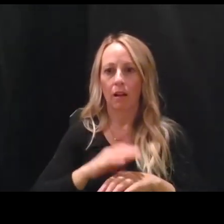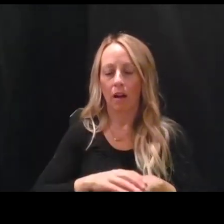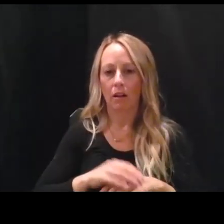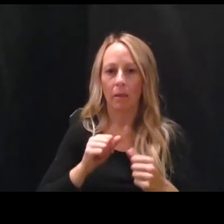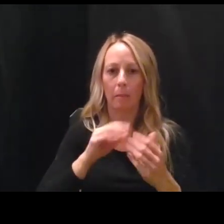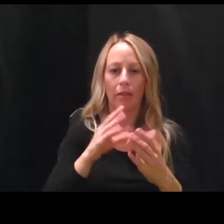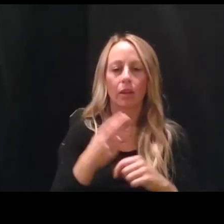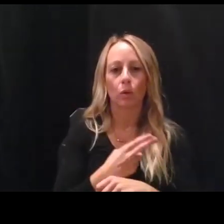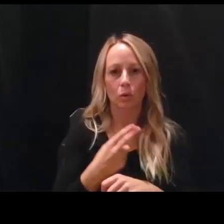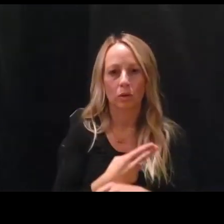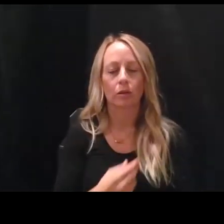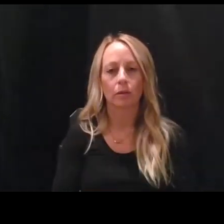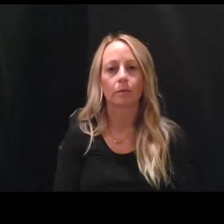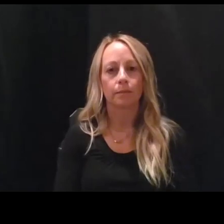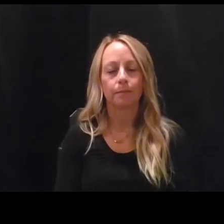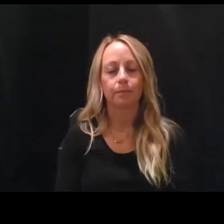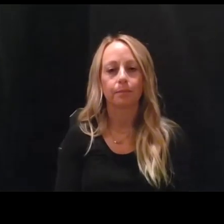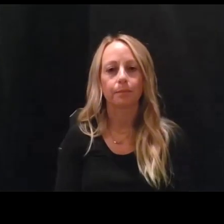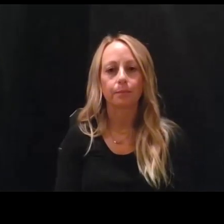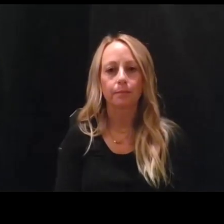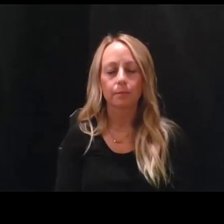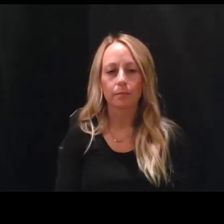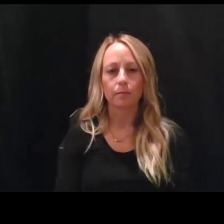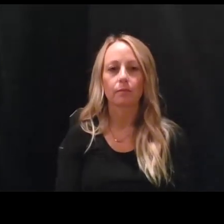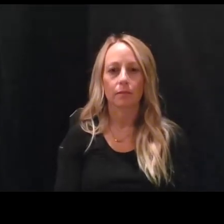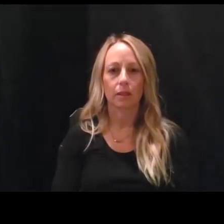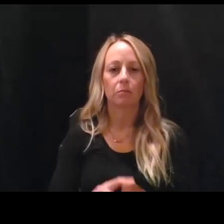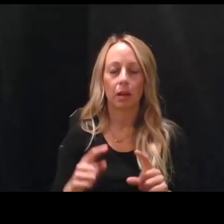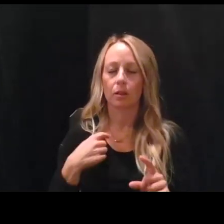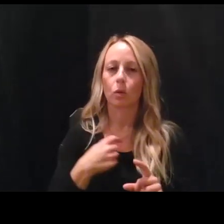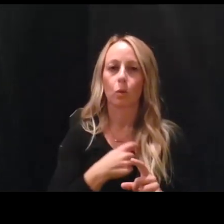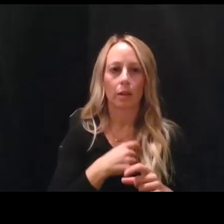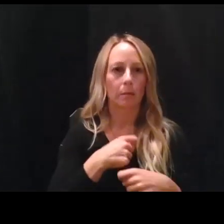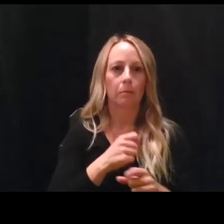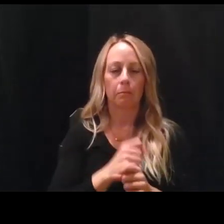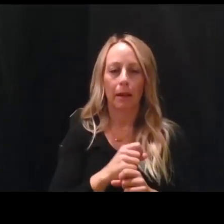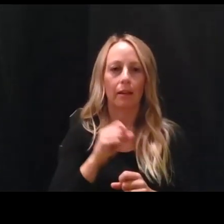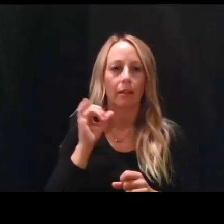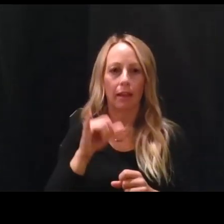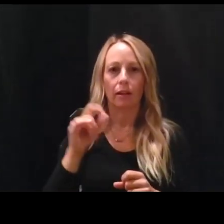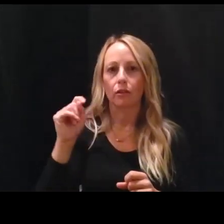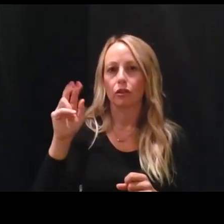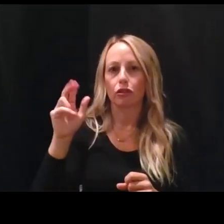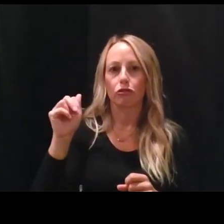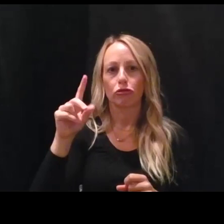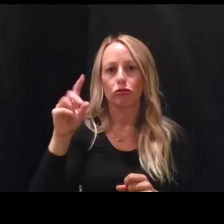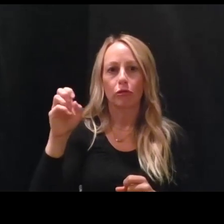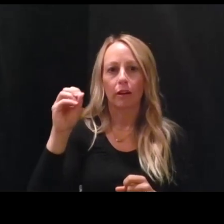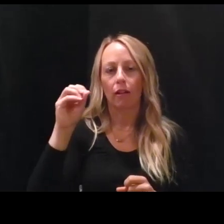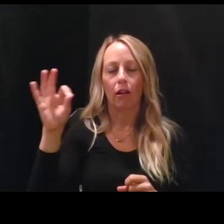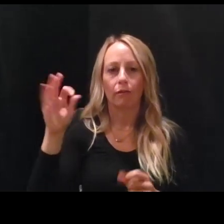used. Um, but we make those trade-offs all the time. The simplicity of a salivary specimen,